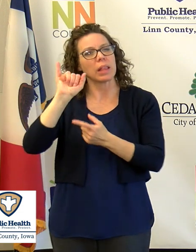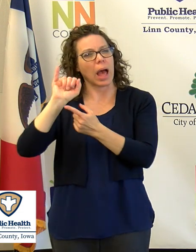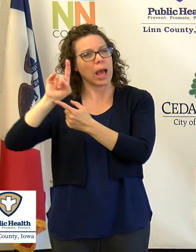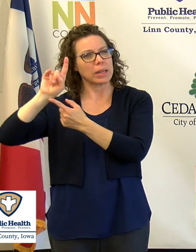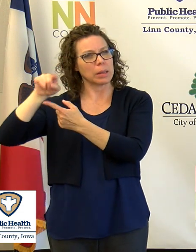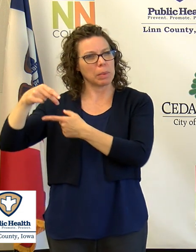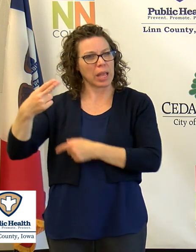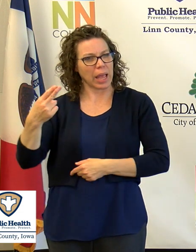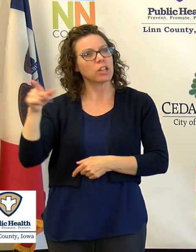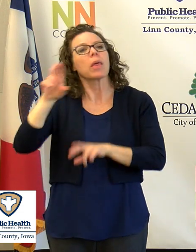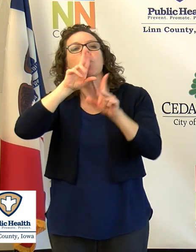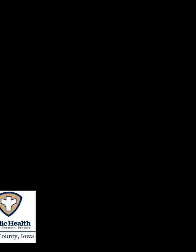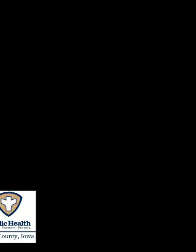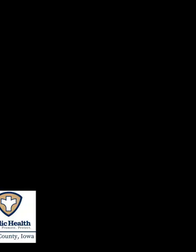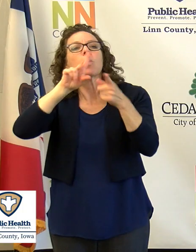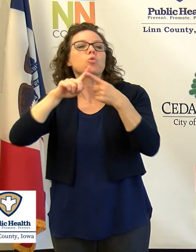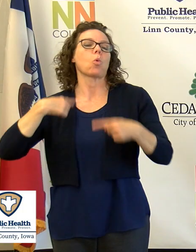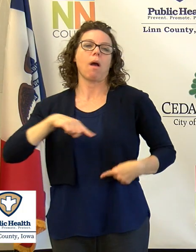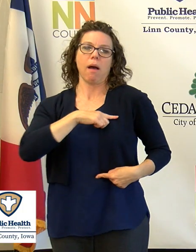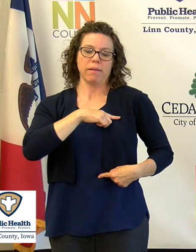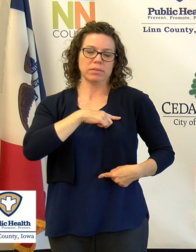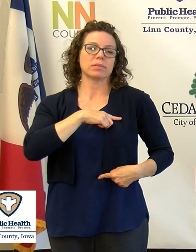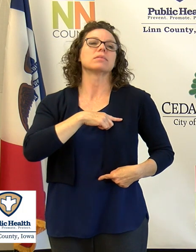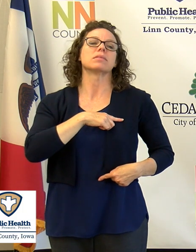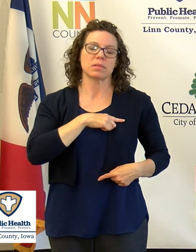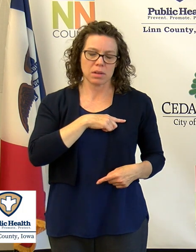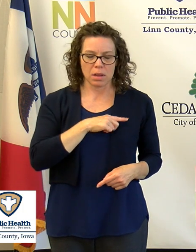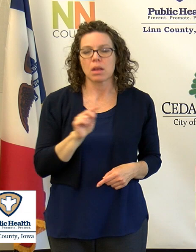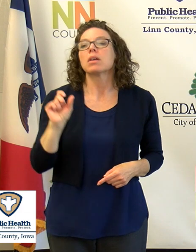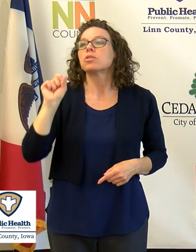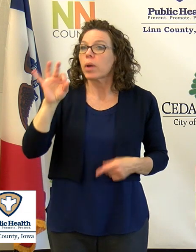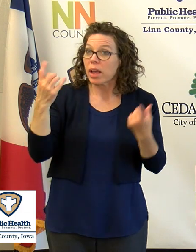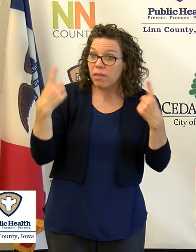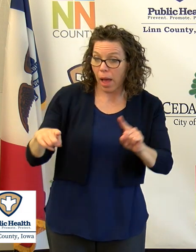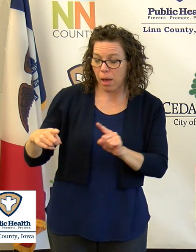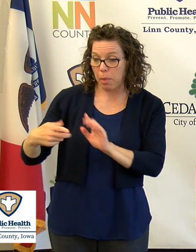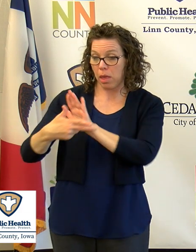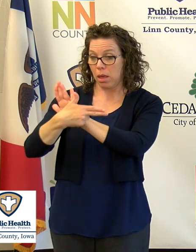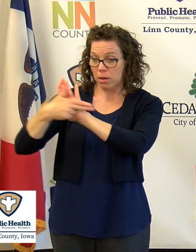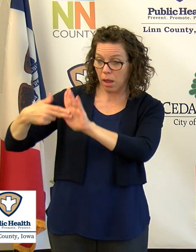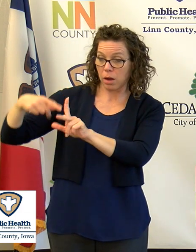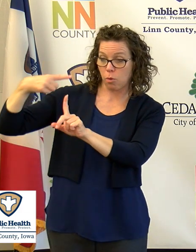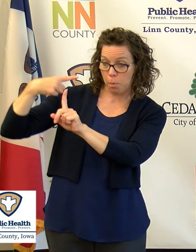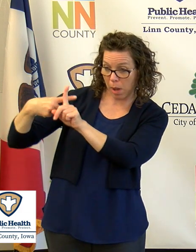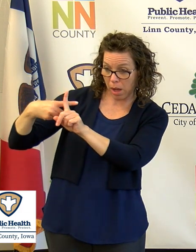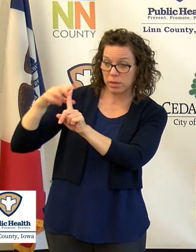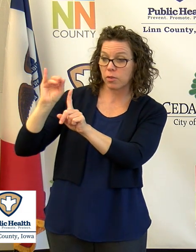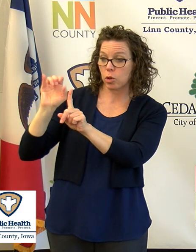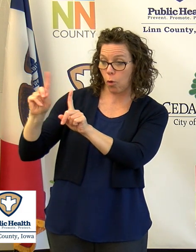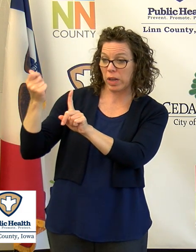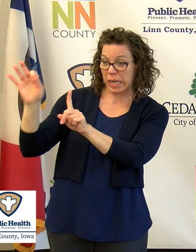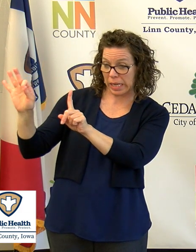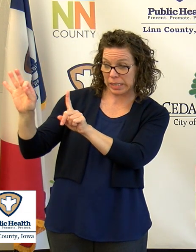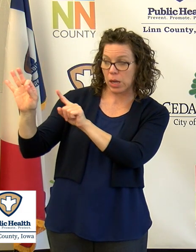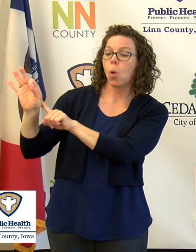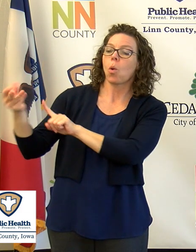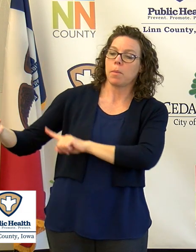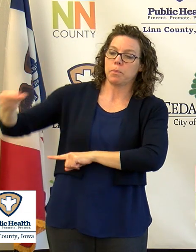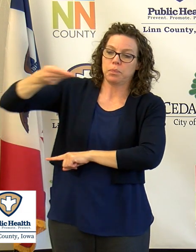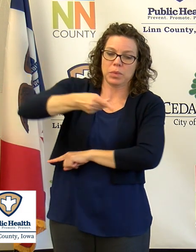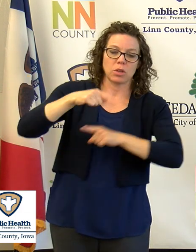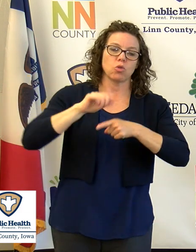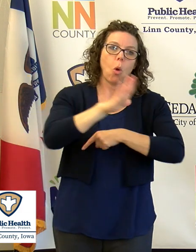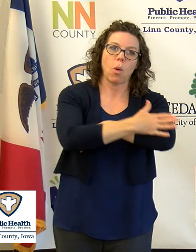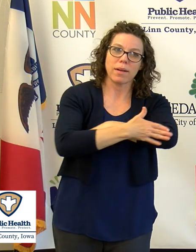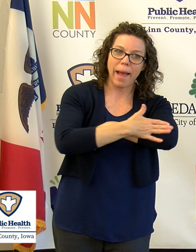their numbers to us. So, when someone is diagnosed with COVID-19, that information goes to the county of